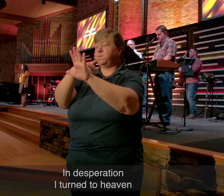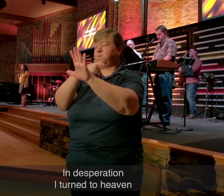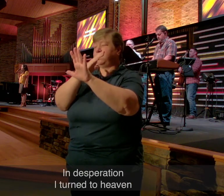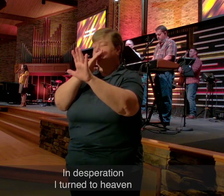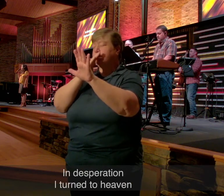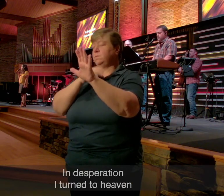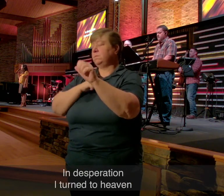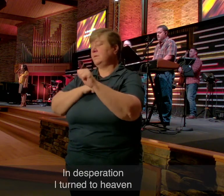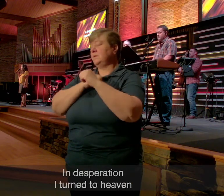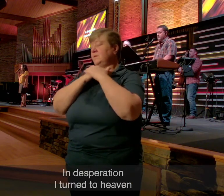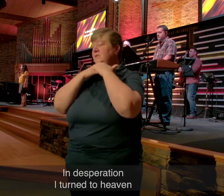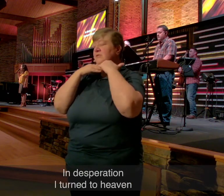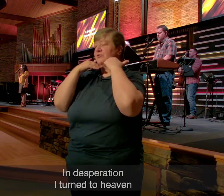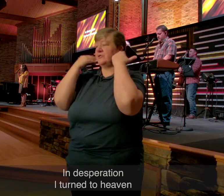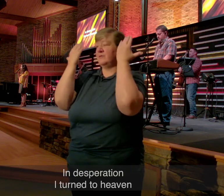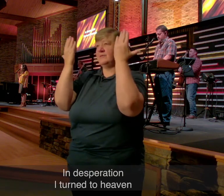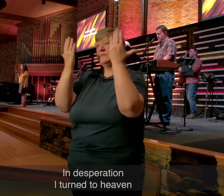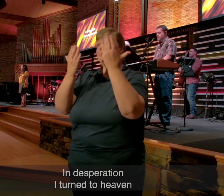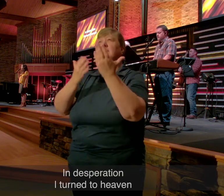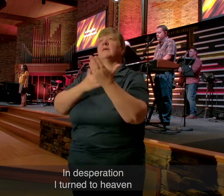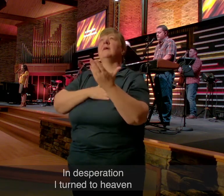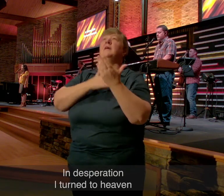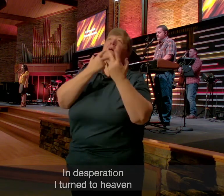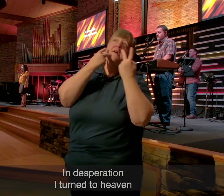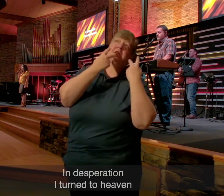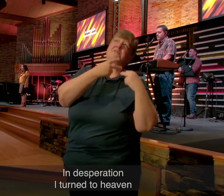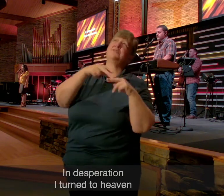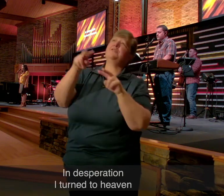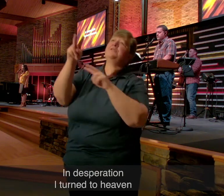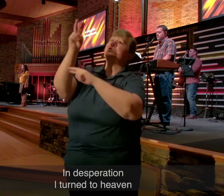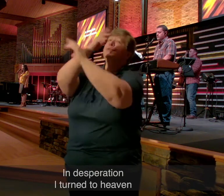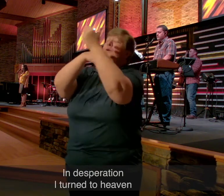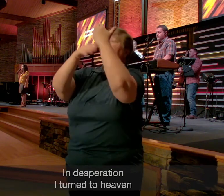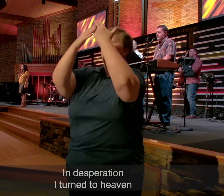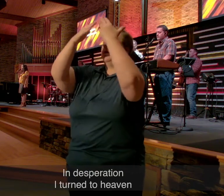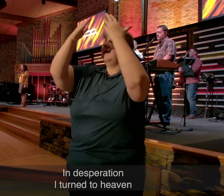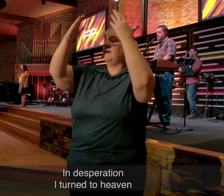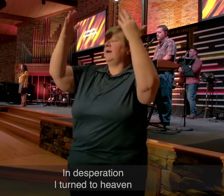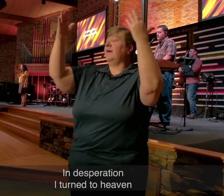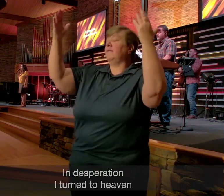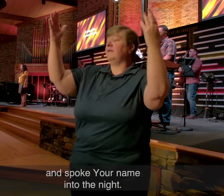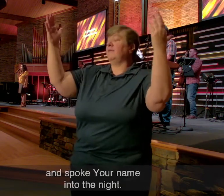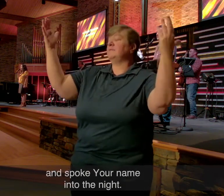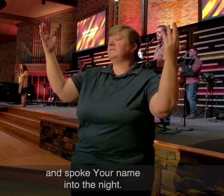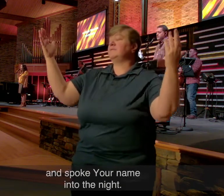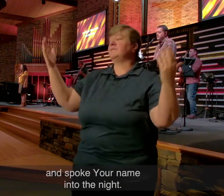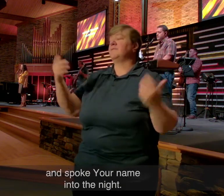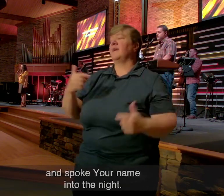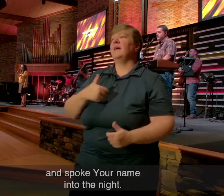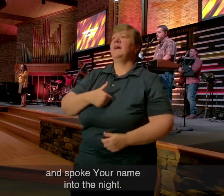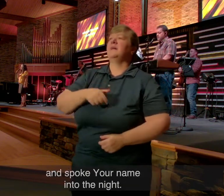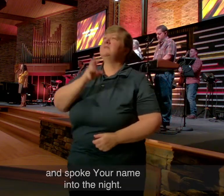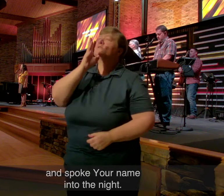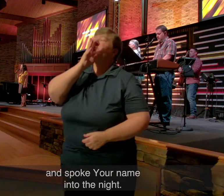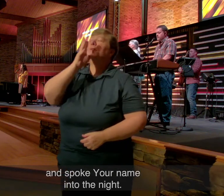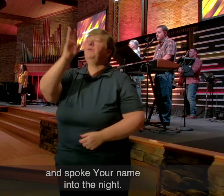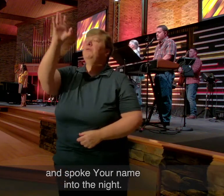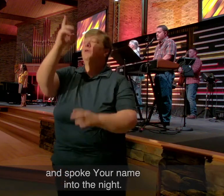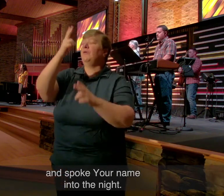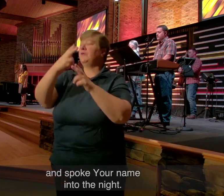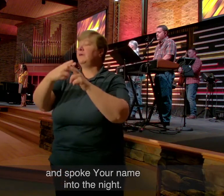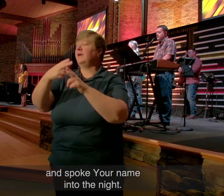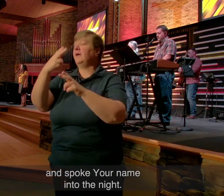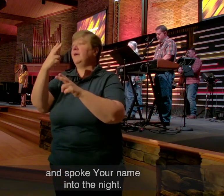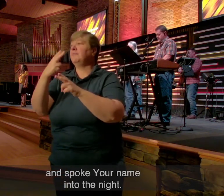Desperation I Turned To Heaven And Spoke